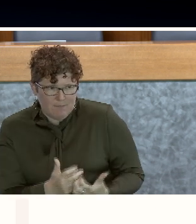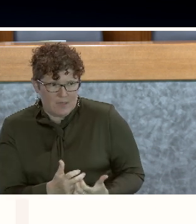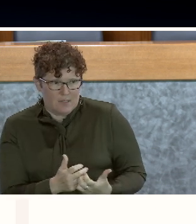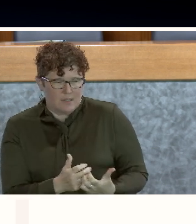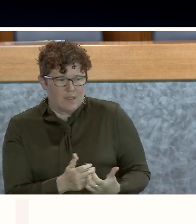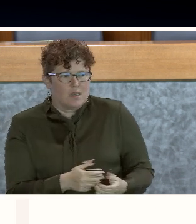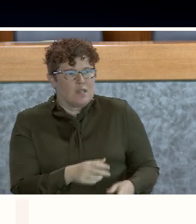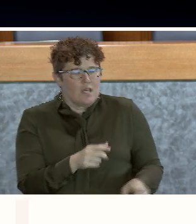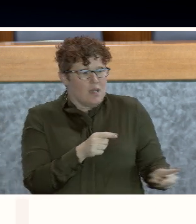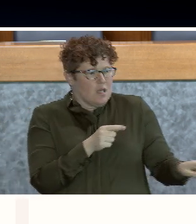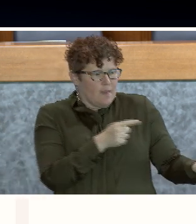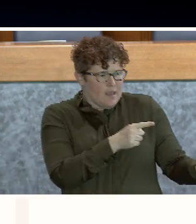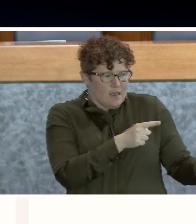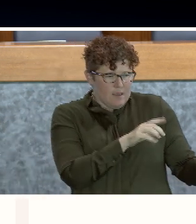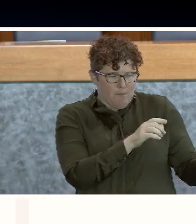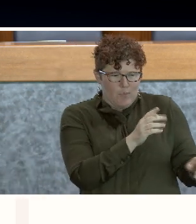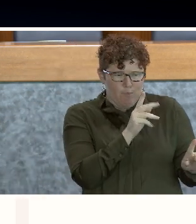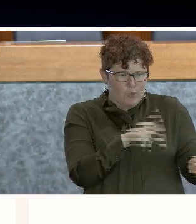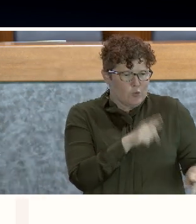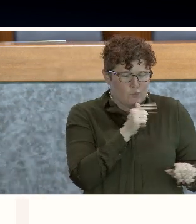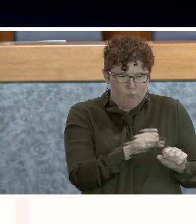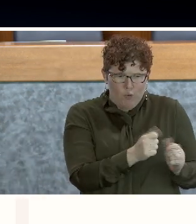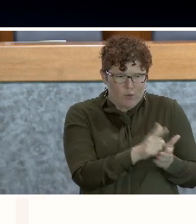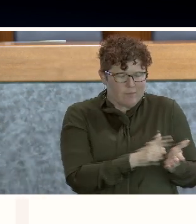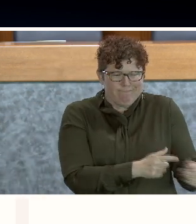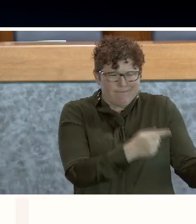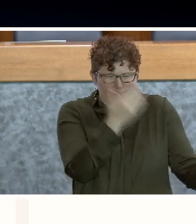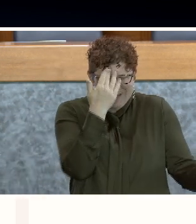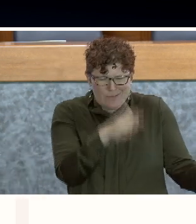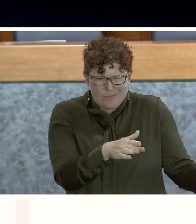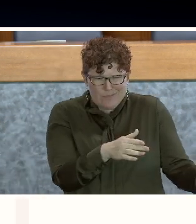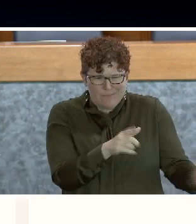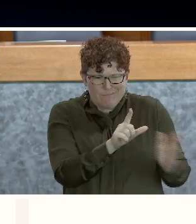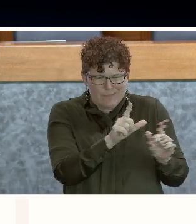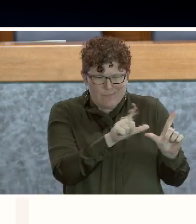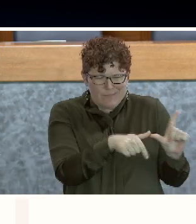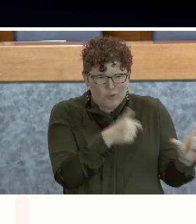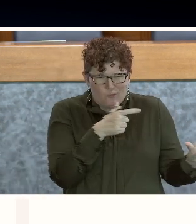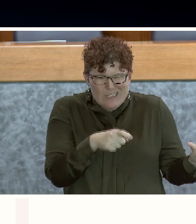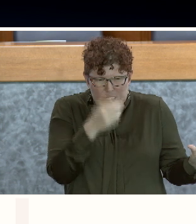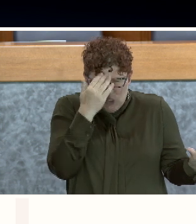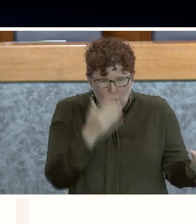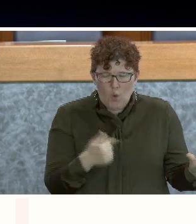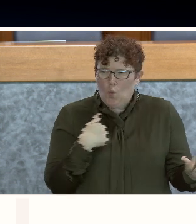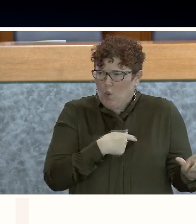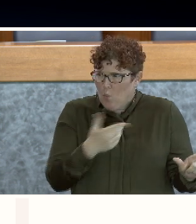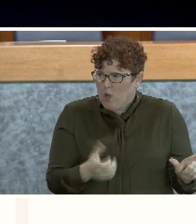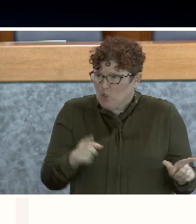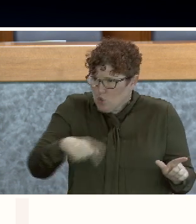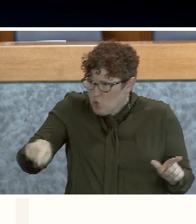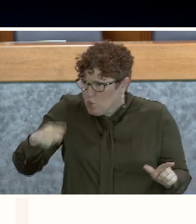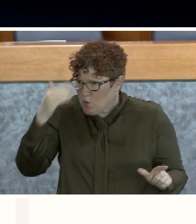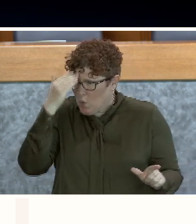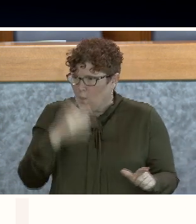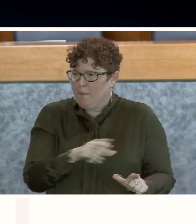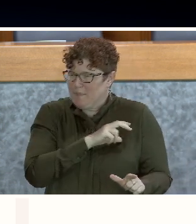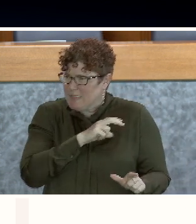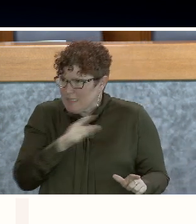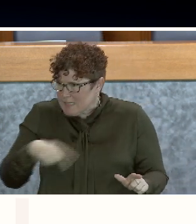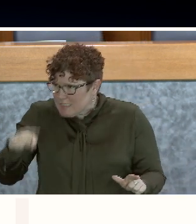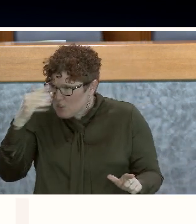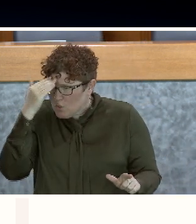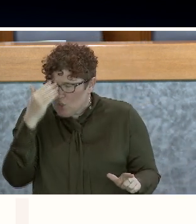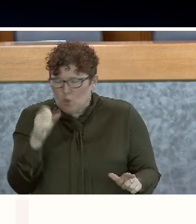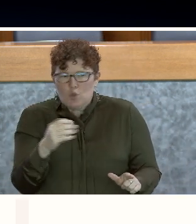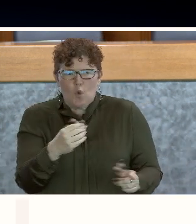know that expiration date. But we do want the protective person to know. We want core personnel law enforcement to know. So we are asking people to self